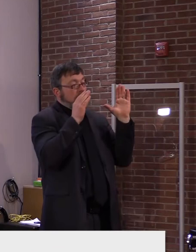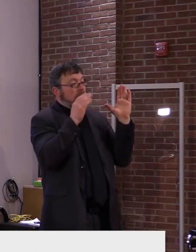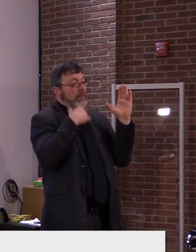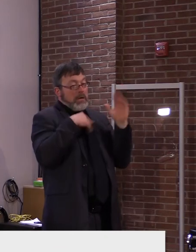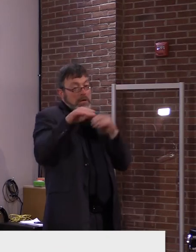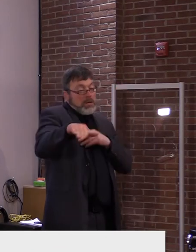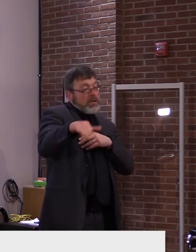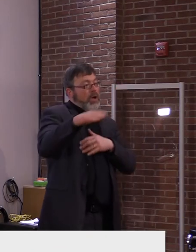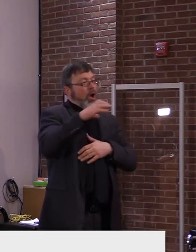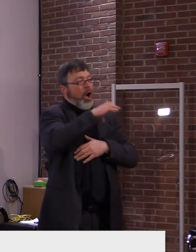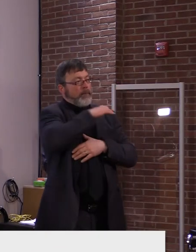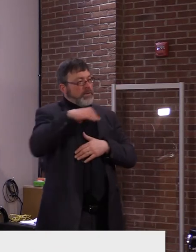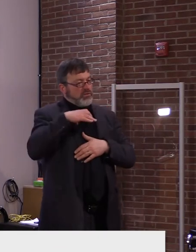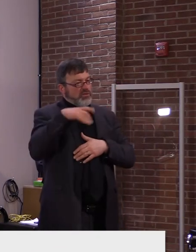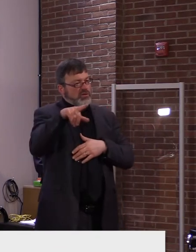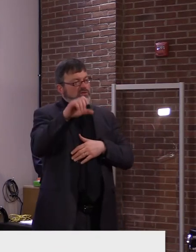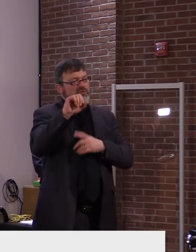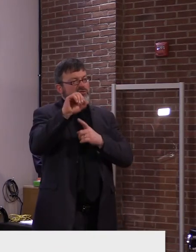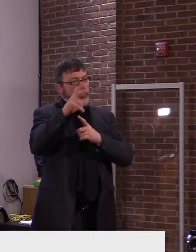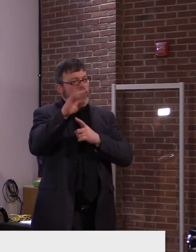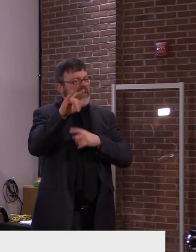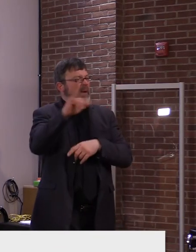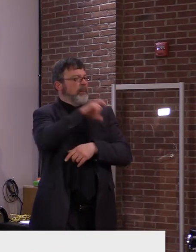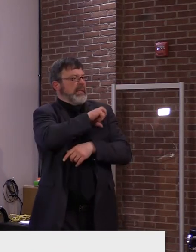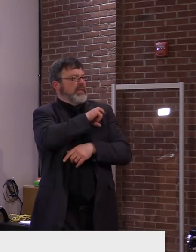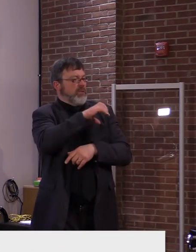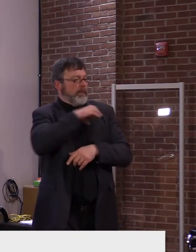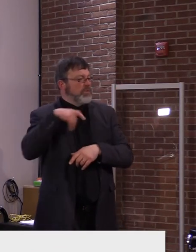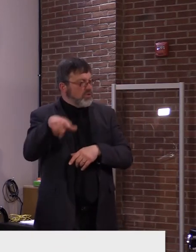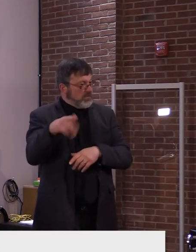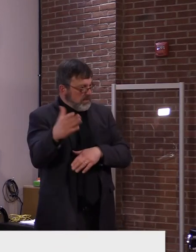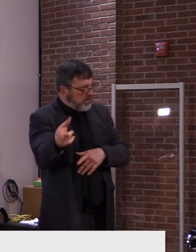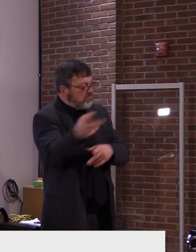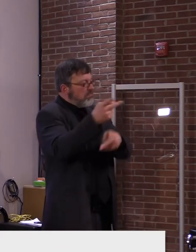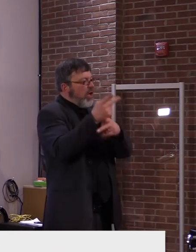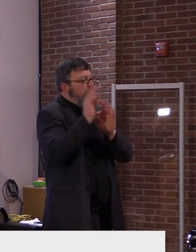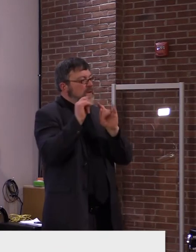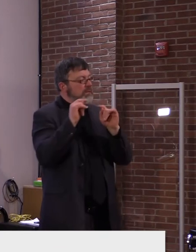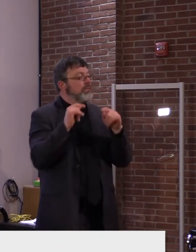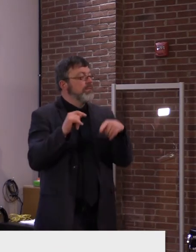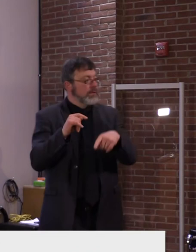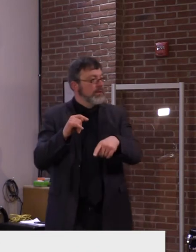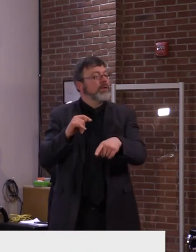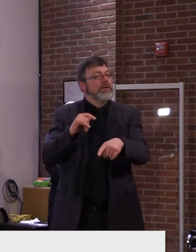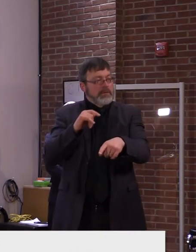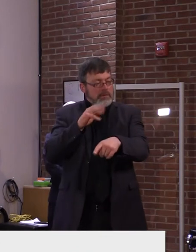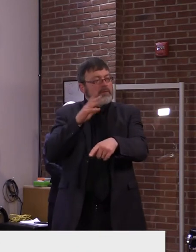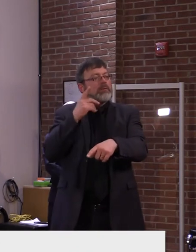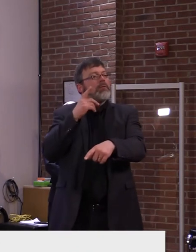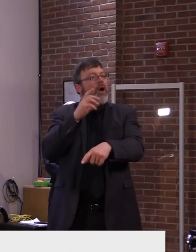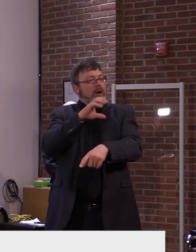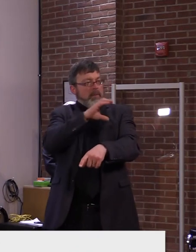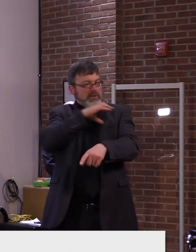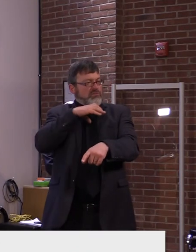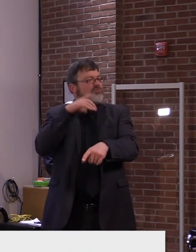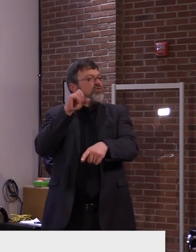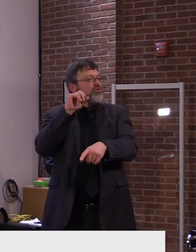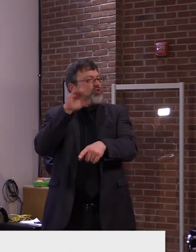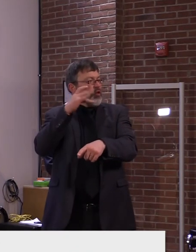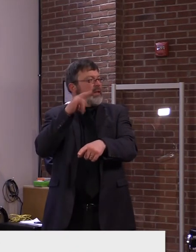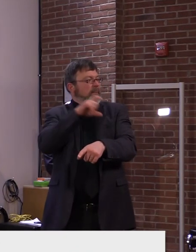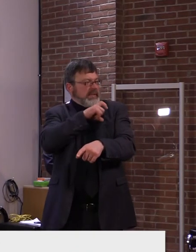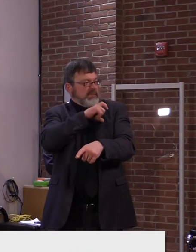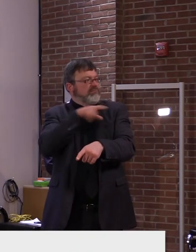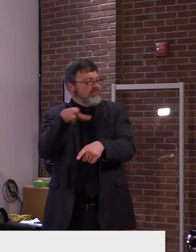Good afternoon, Governor. You covered most of it. Uh, in almost every instance, there has been compliance gained as a